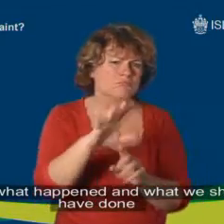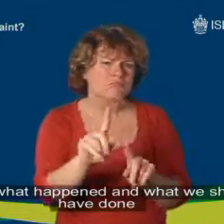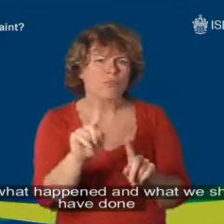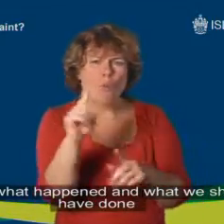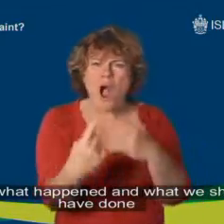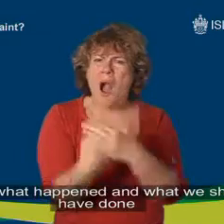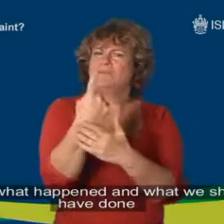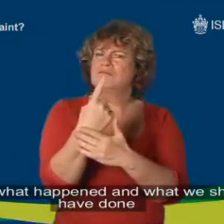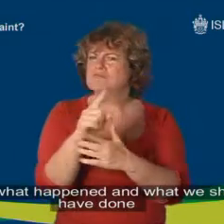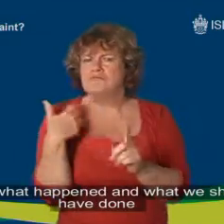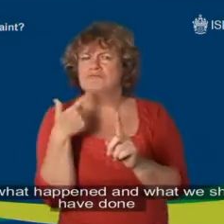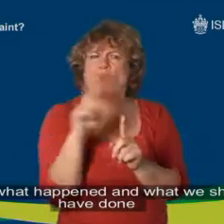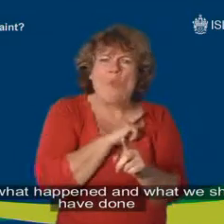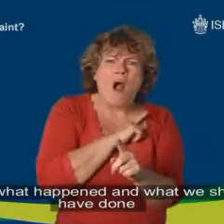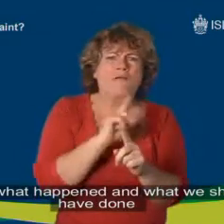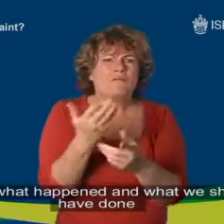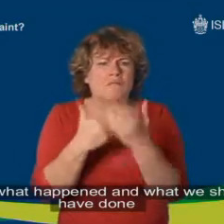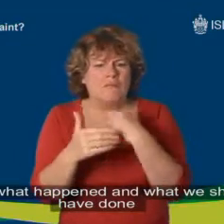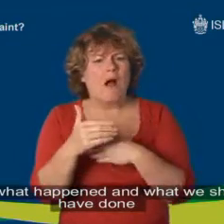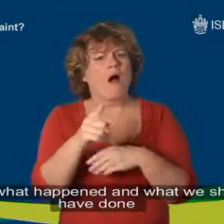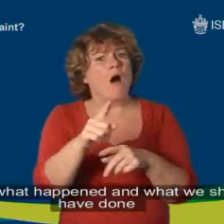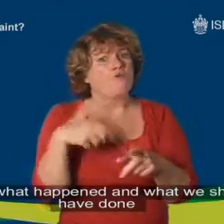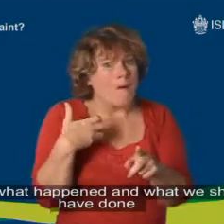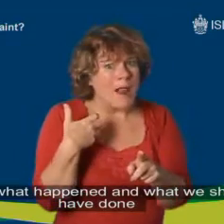find out what happened and what we should have done,